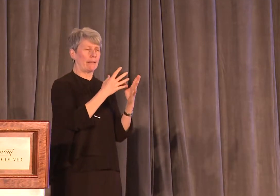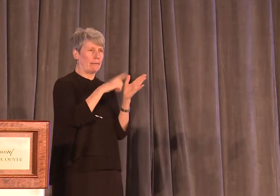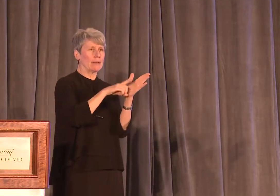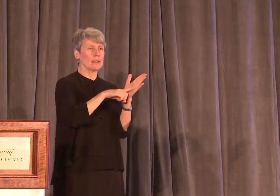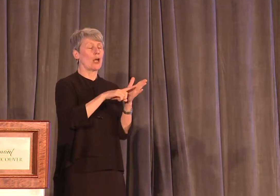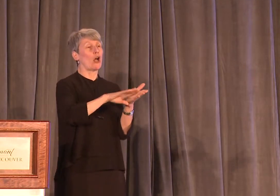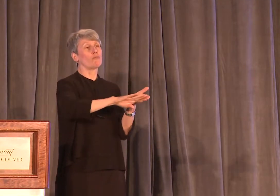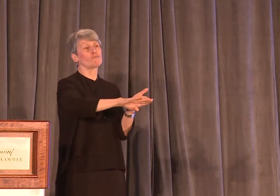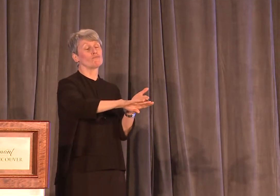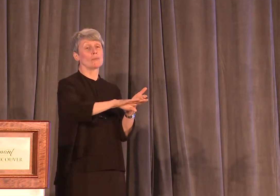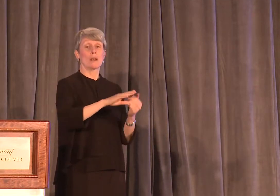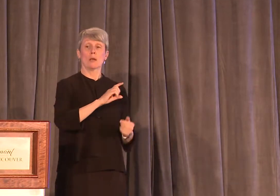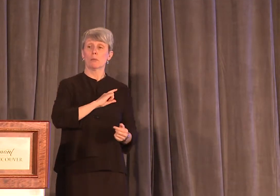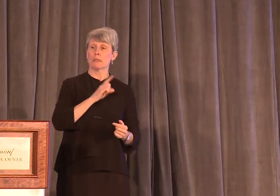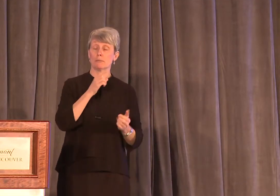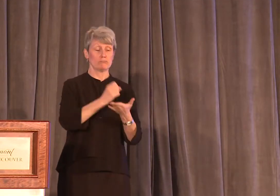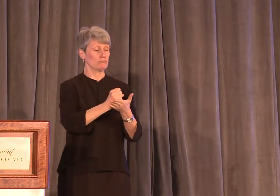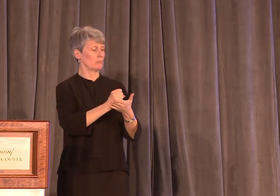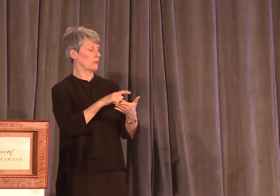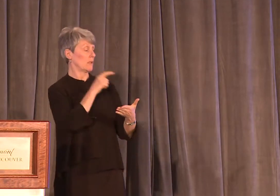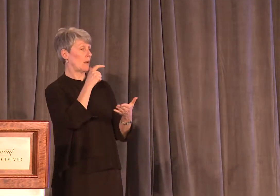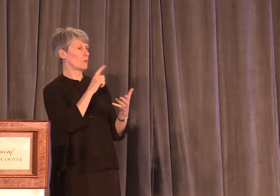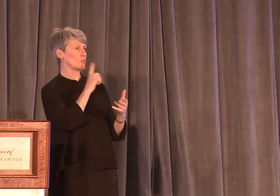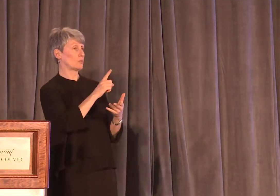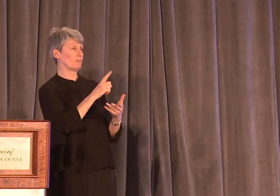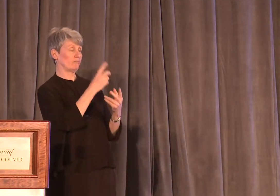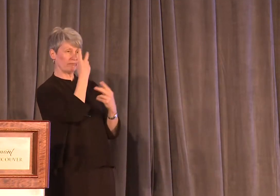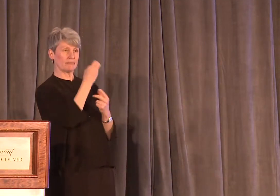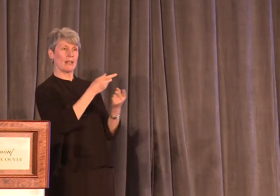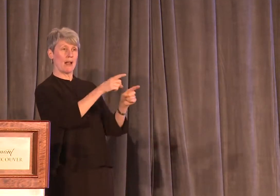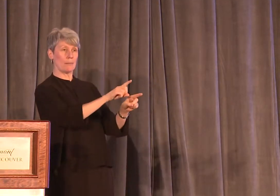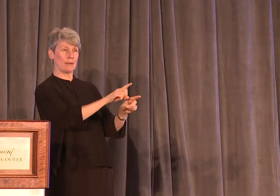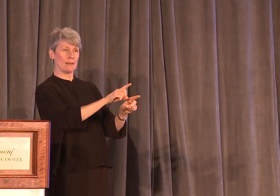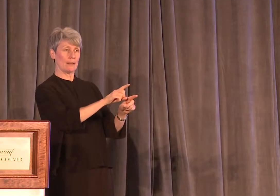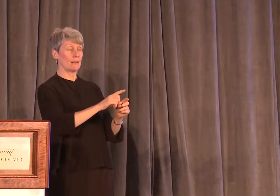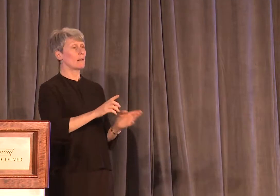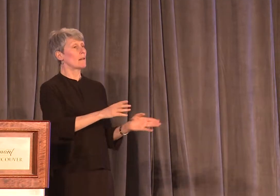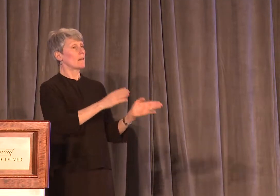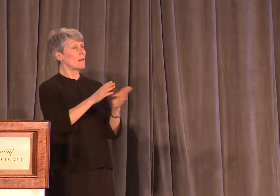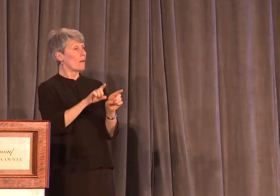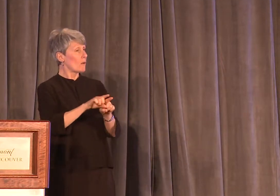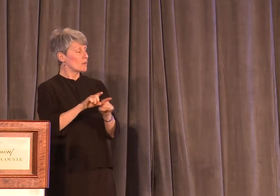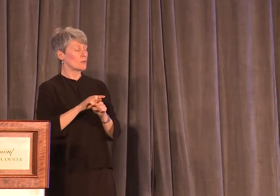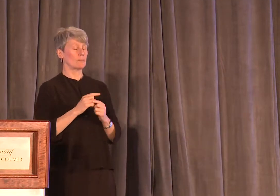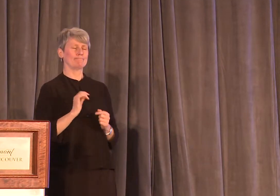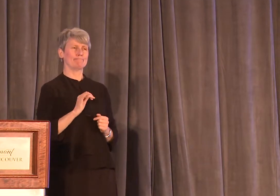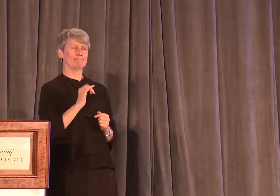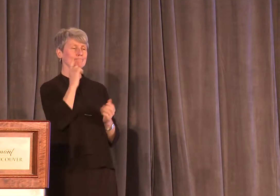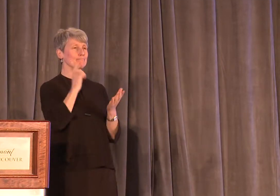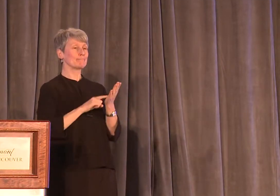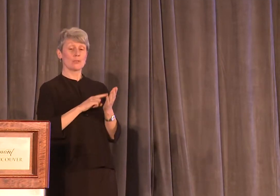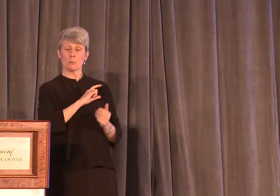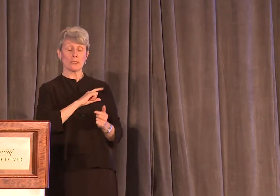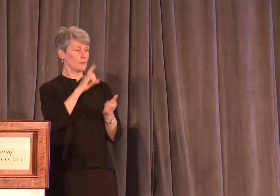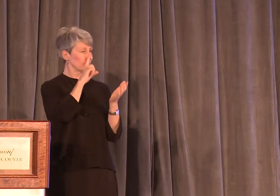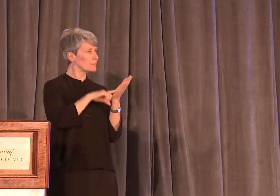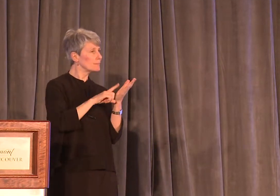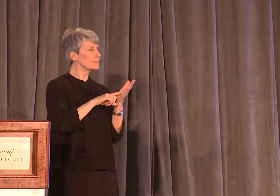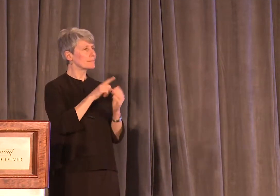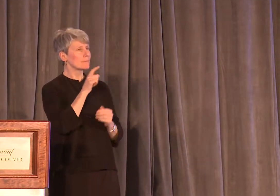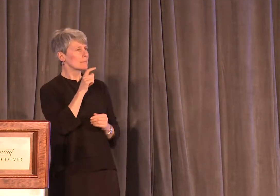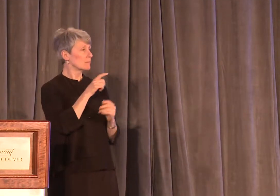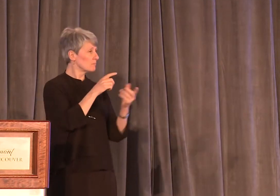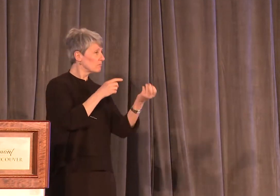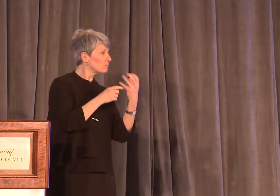itself was thrown out as unfounded. I found evidence that basic investigative steps, such as identifying